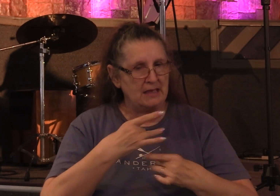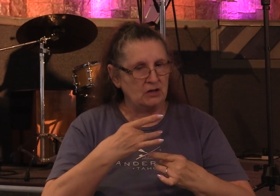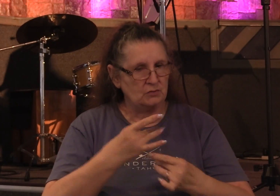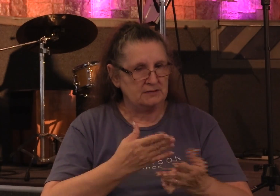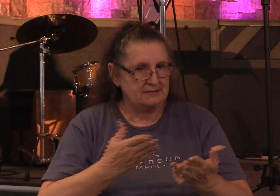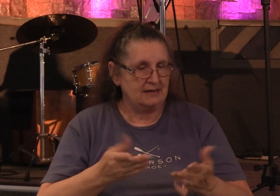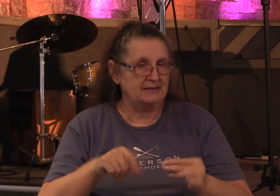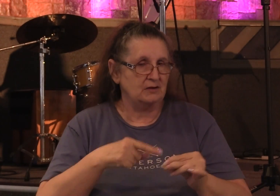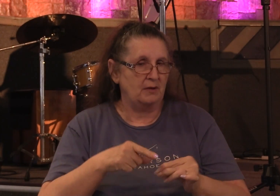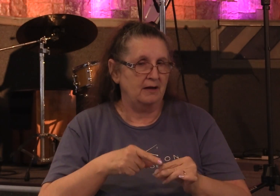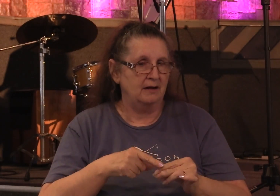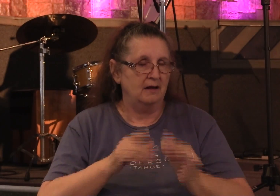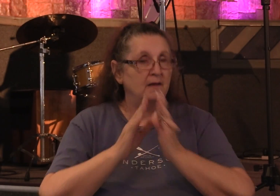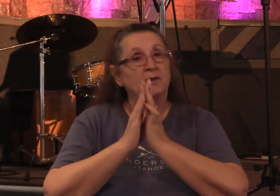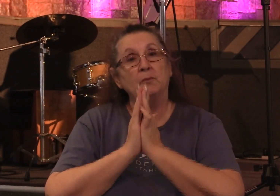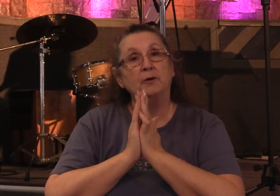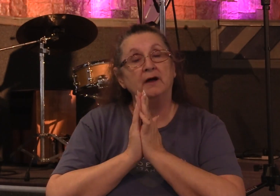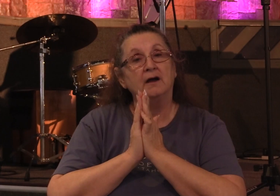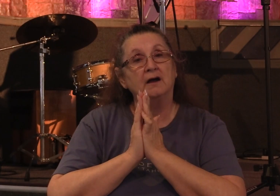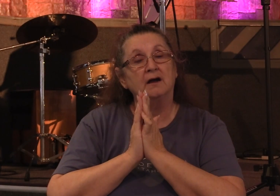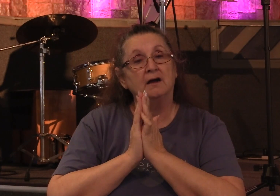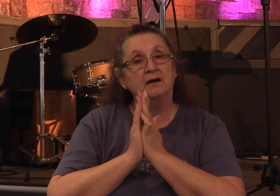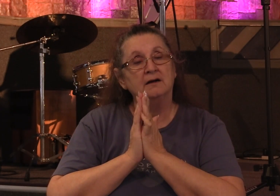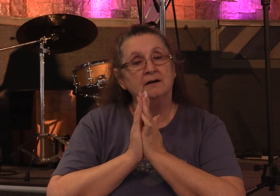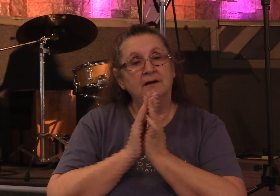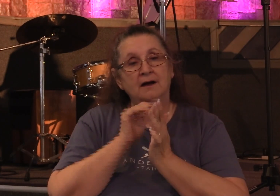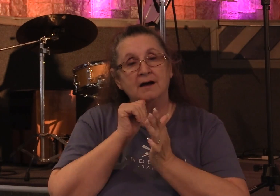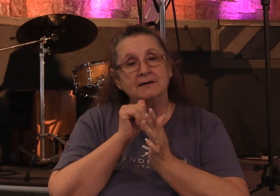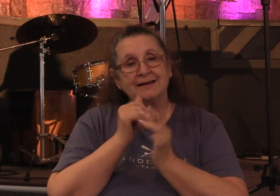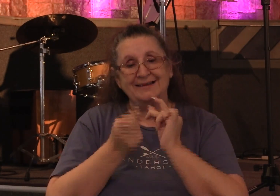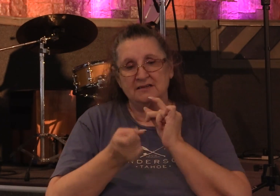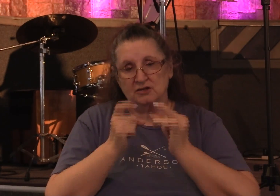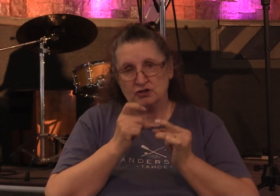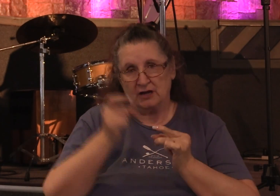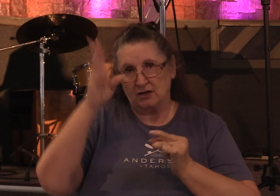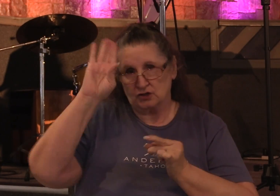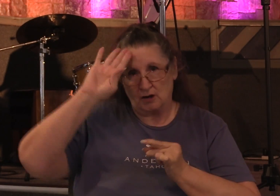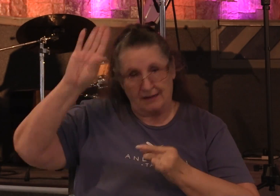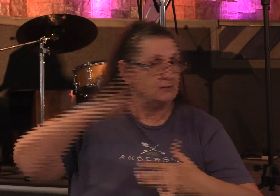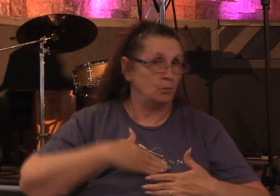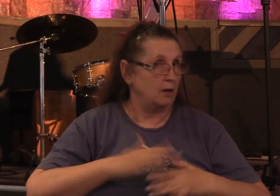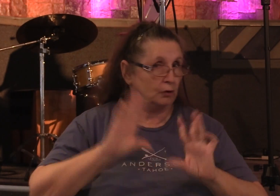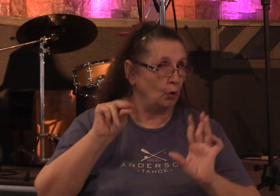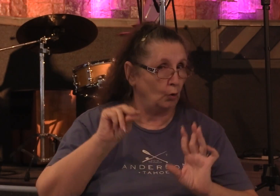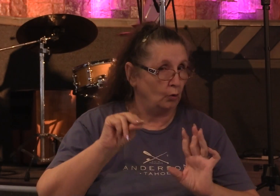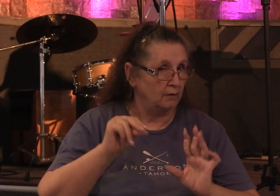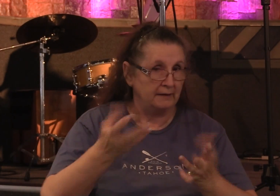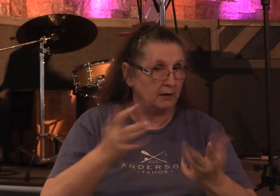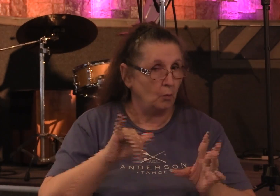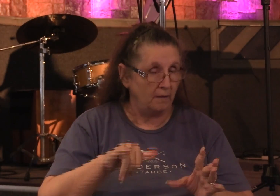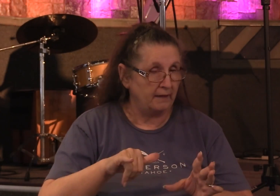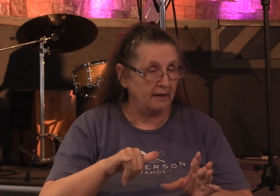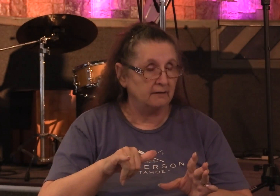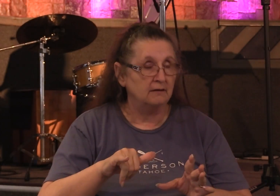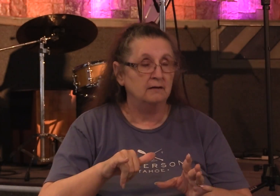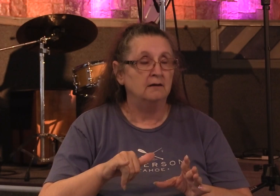it was that their prayer, it wasn't to change God's will. It wasn't to change God's will. wasn't to